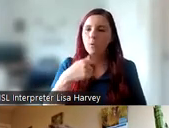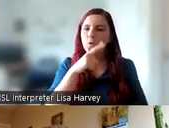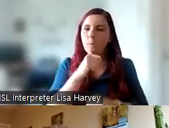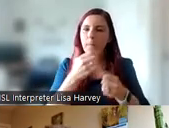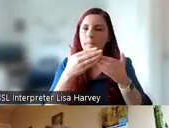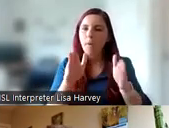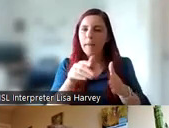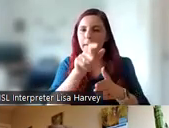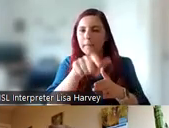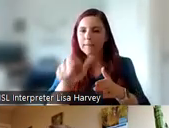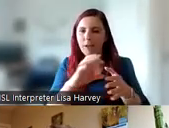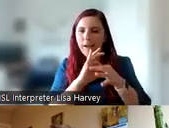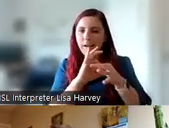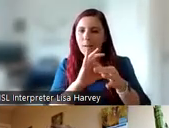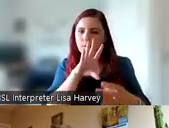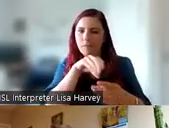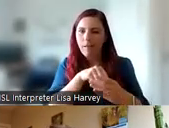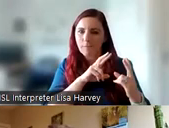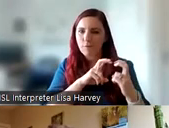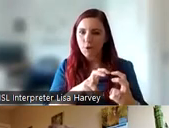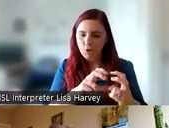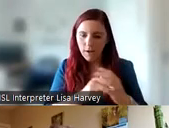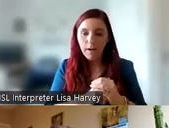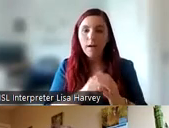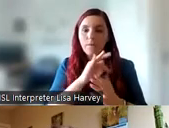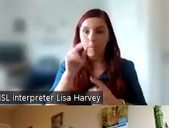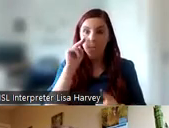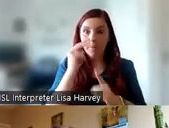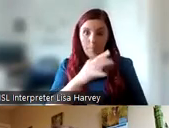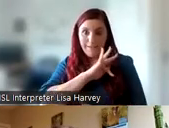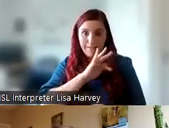involvement or collaborative research from the perspective of a researcher.